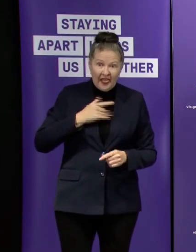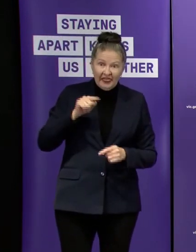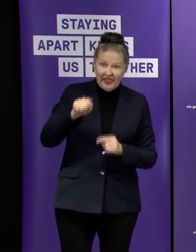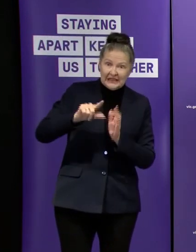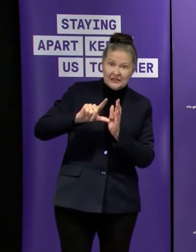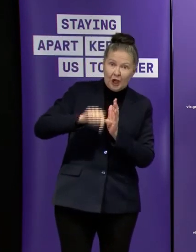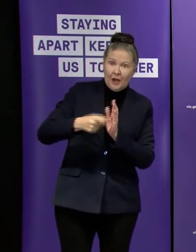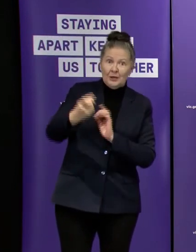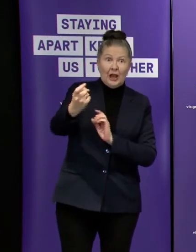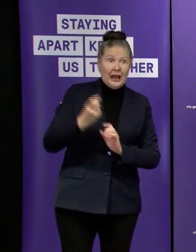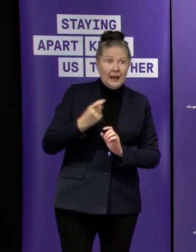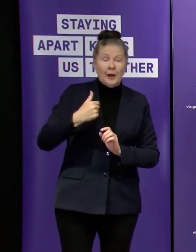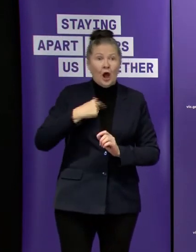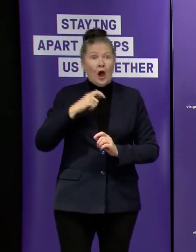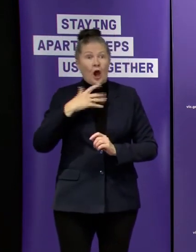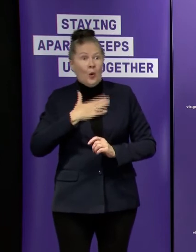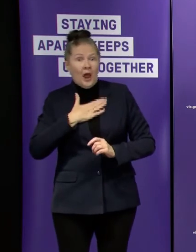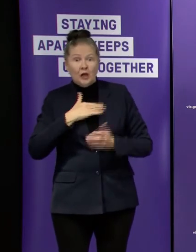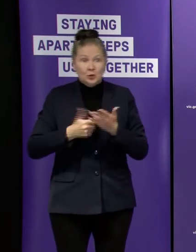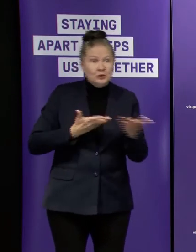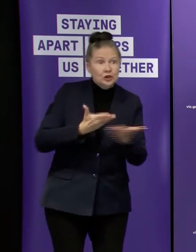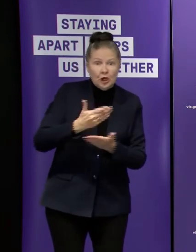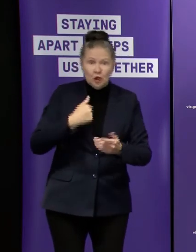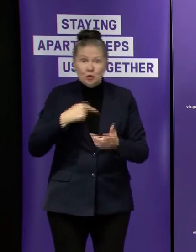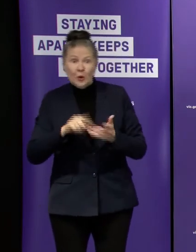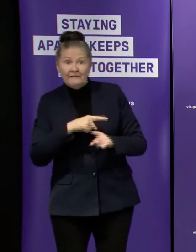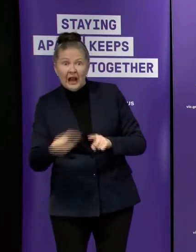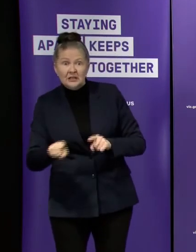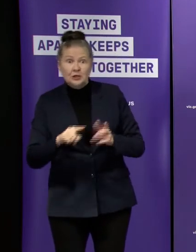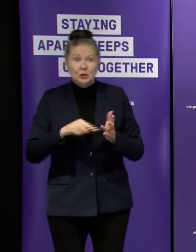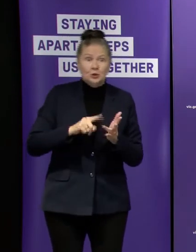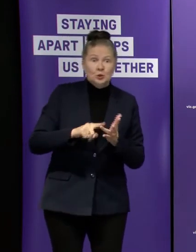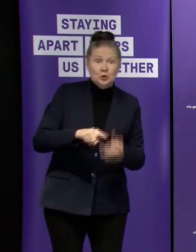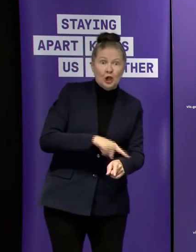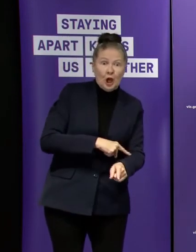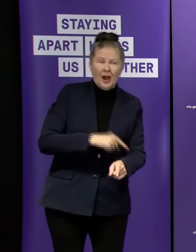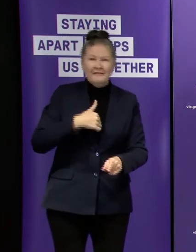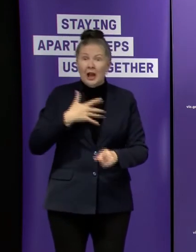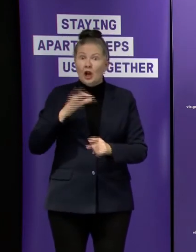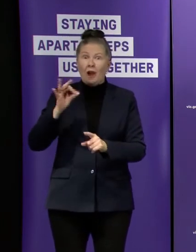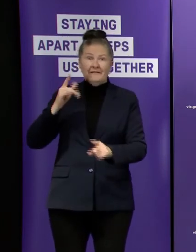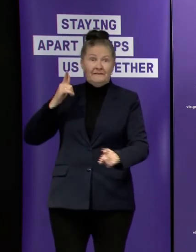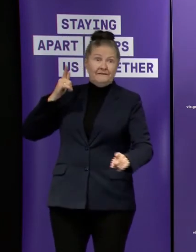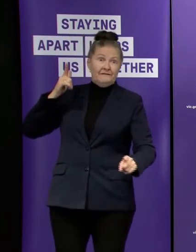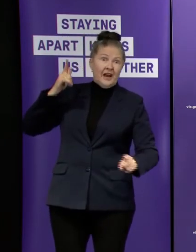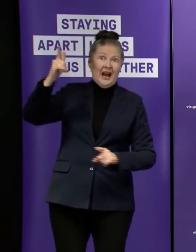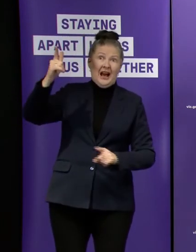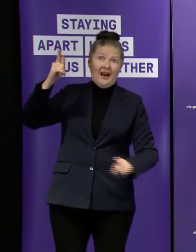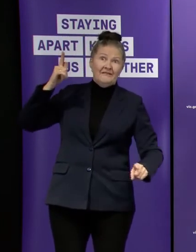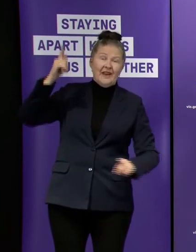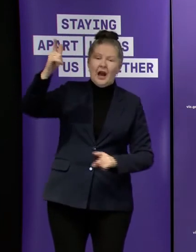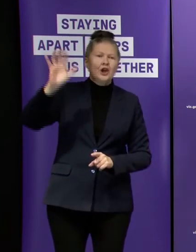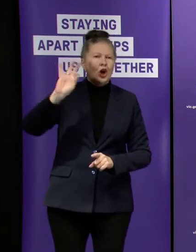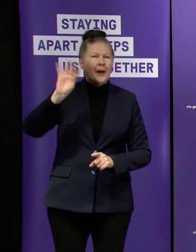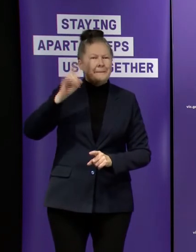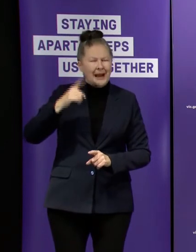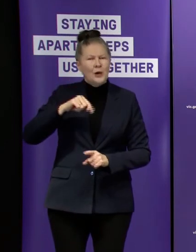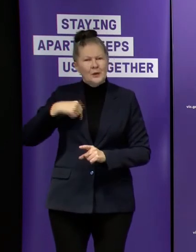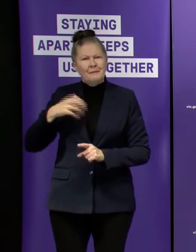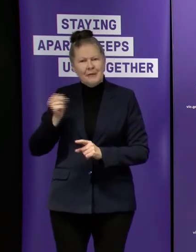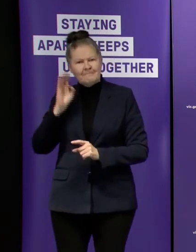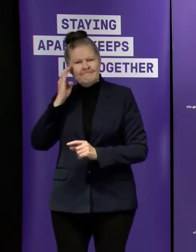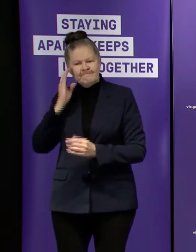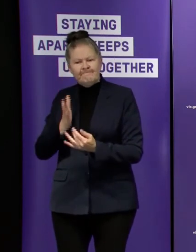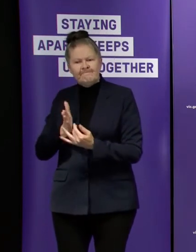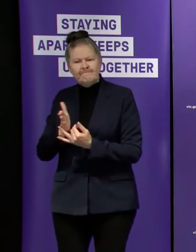um opening up too fast or too slow i think that's that's not too far away uh but we've just got to stay the course and none of us